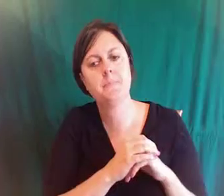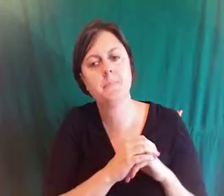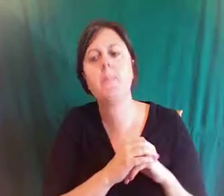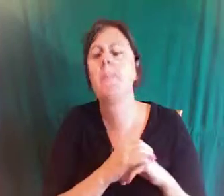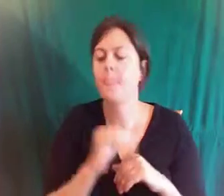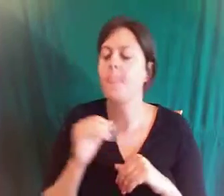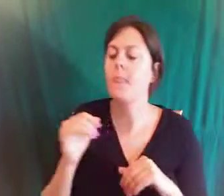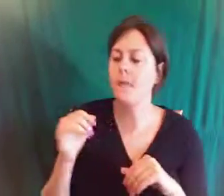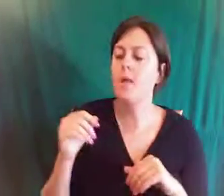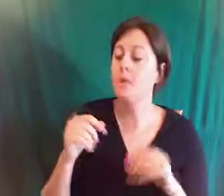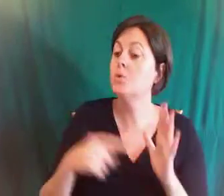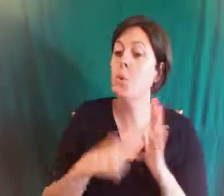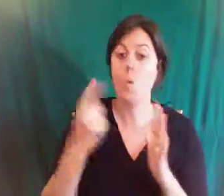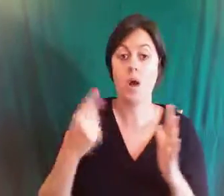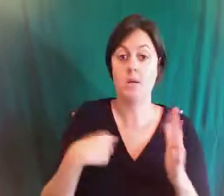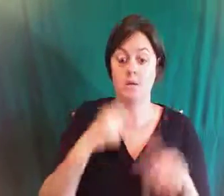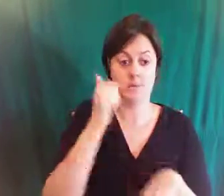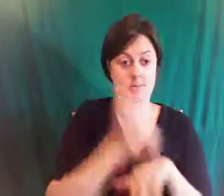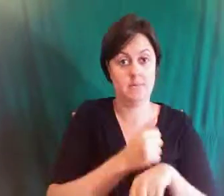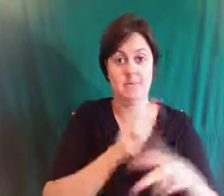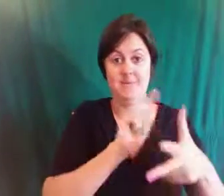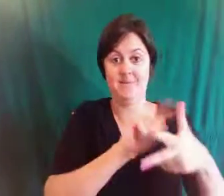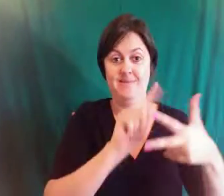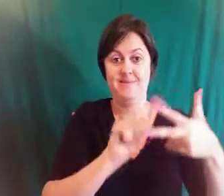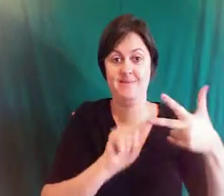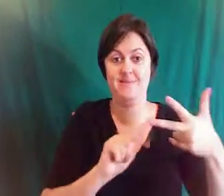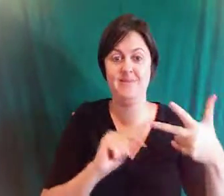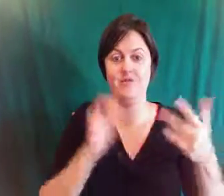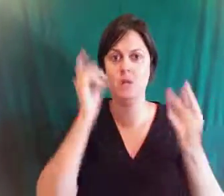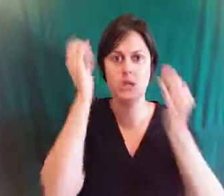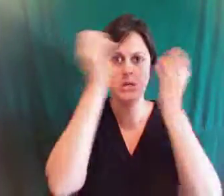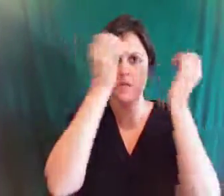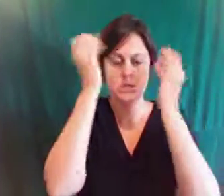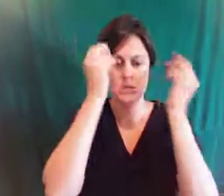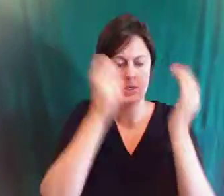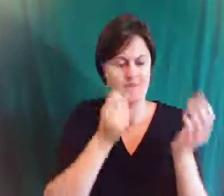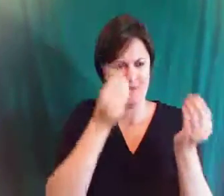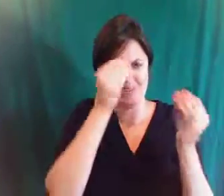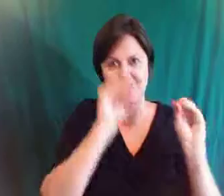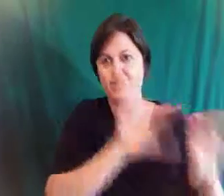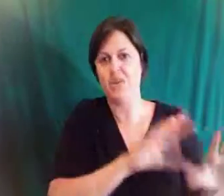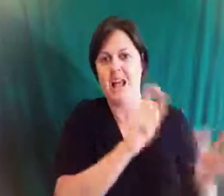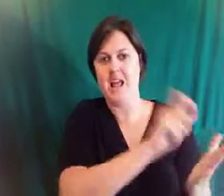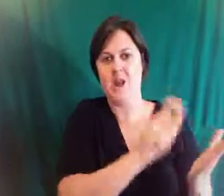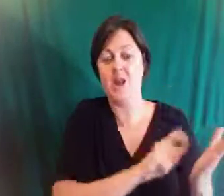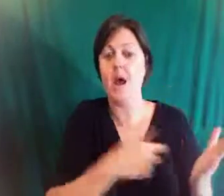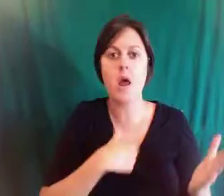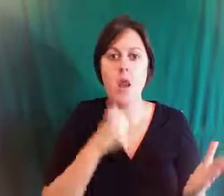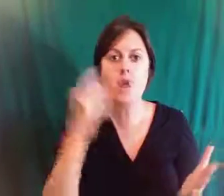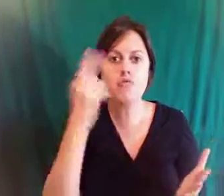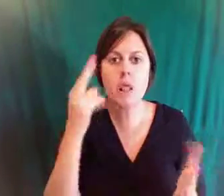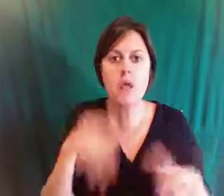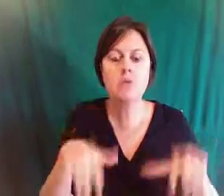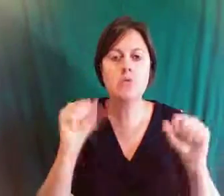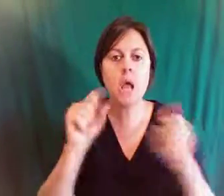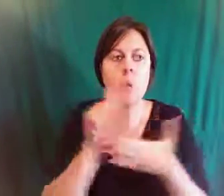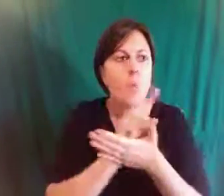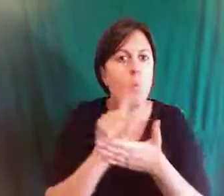gotten all that stuff out of my head which i have to say actually took weeks because i didn't realize once i started writing how much